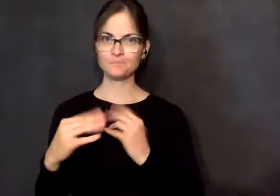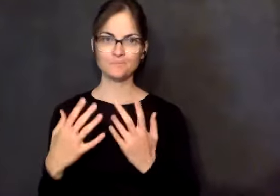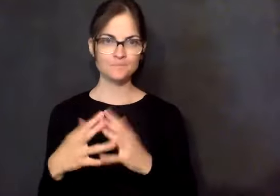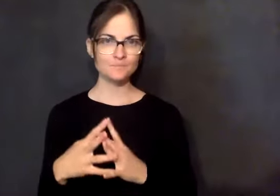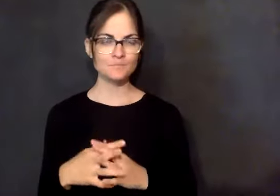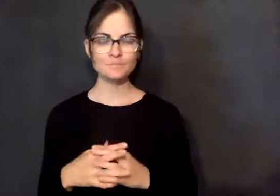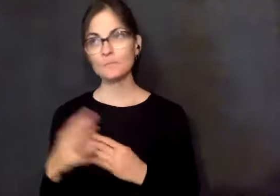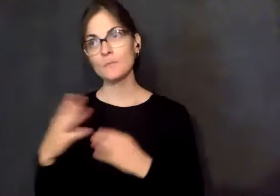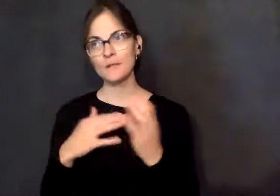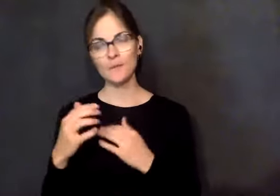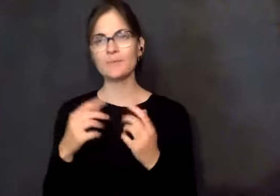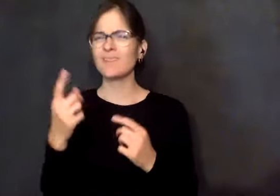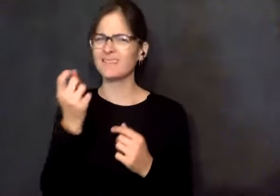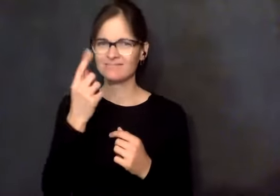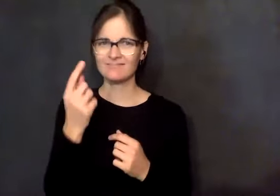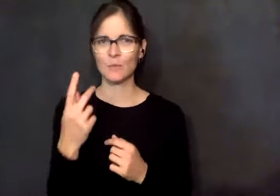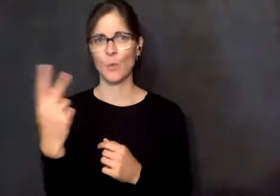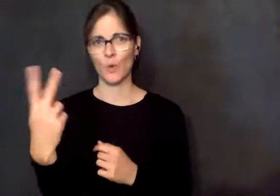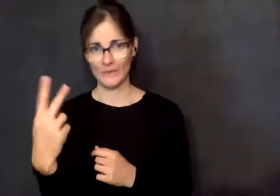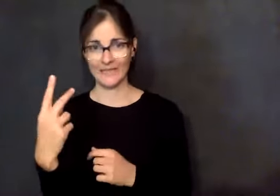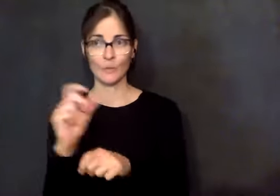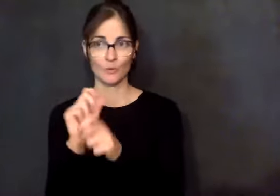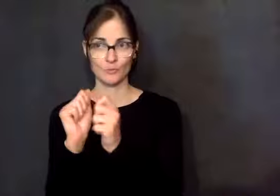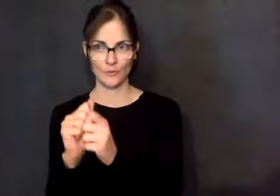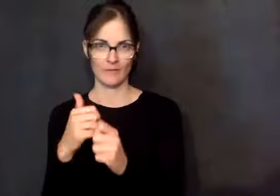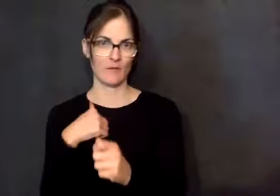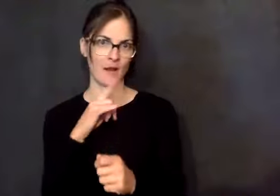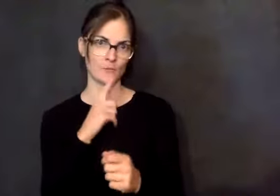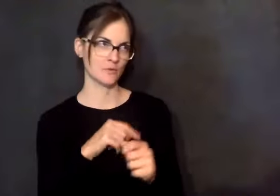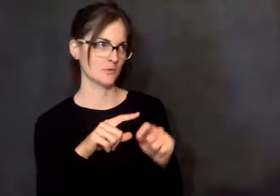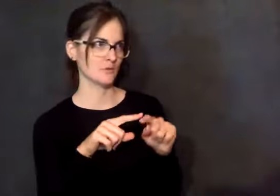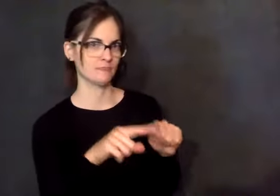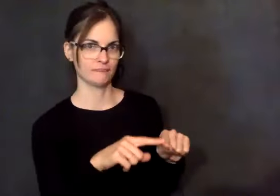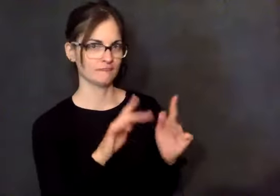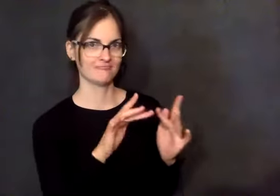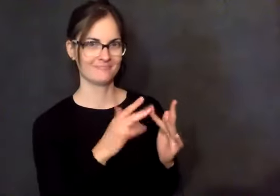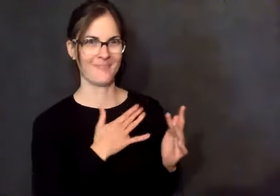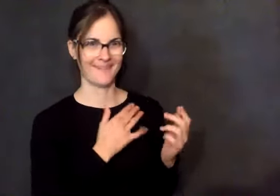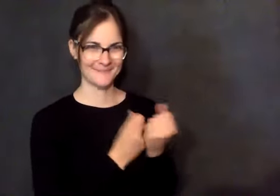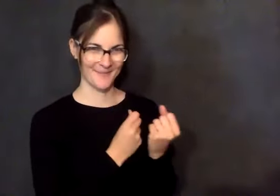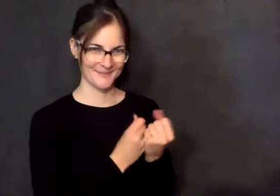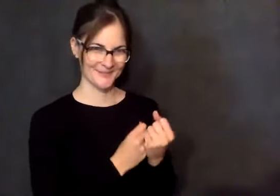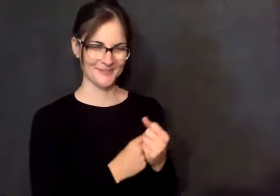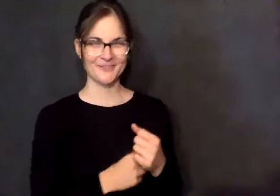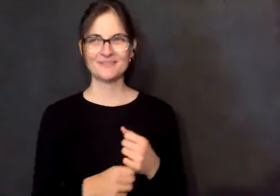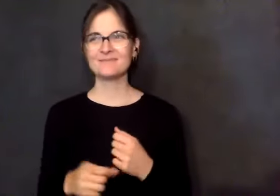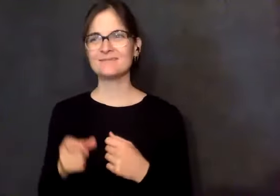But we did his amends. We did his ninth step. And one of the things that he did, and he gave me permission when he was alive to tell this story. And